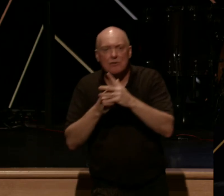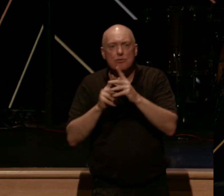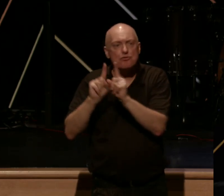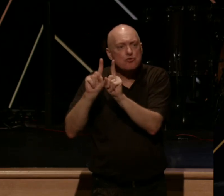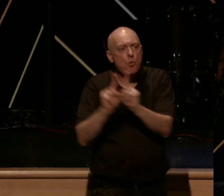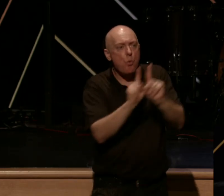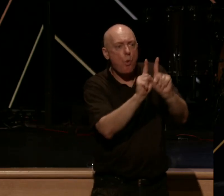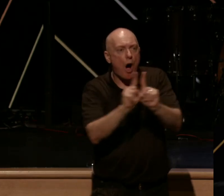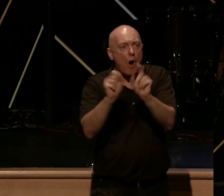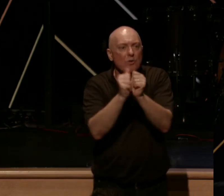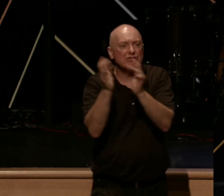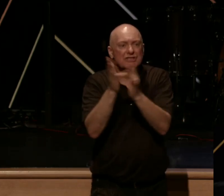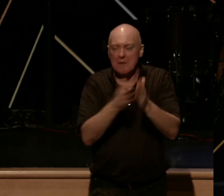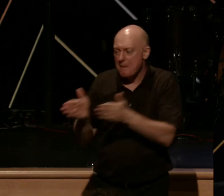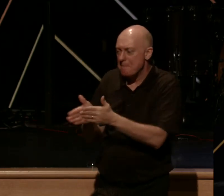Christ on the path of obedience.